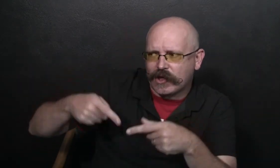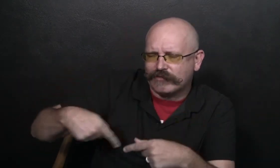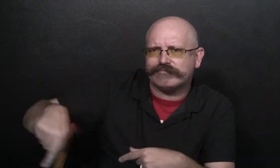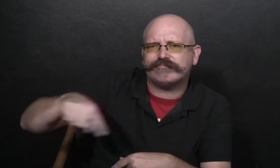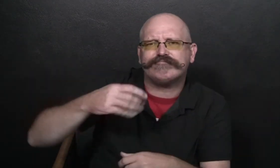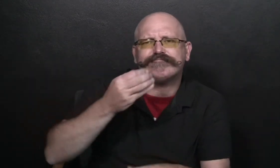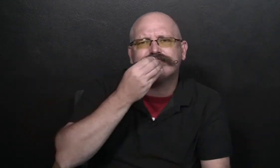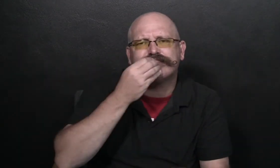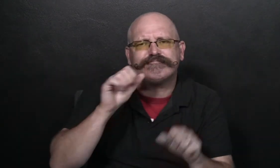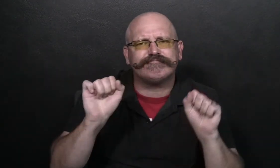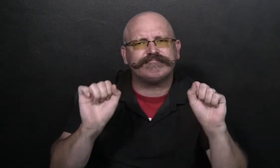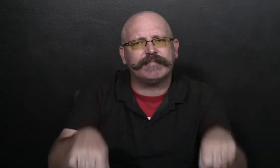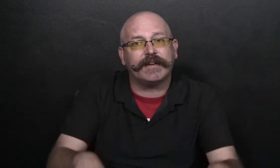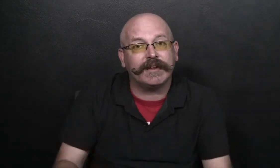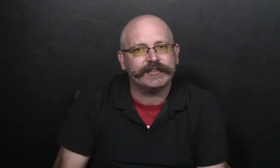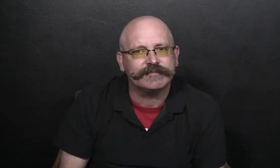and packages were delivered